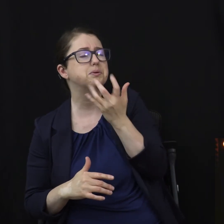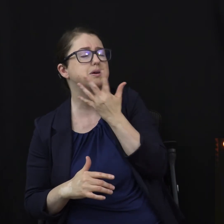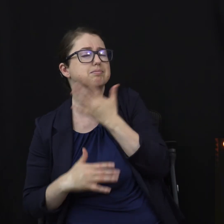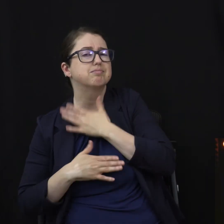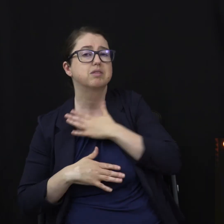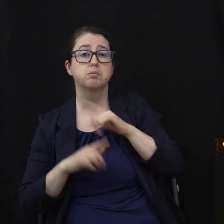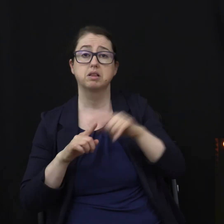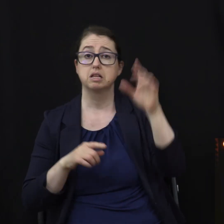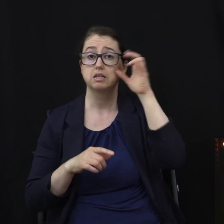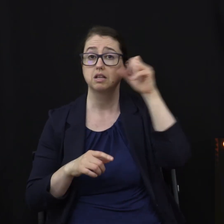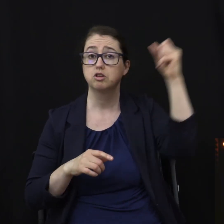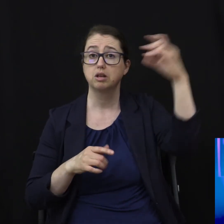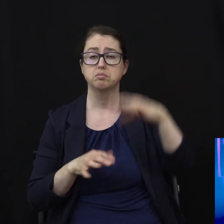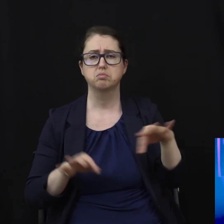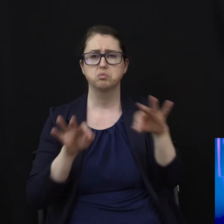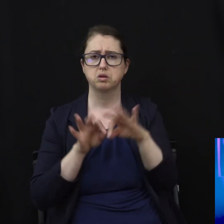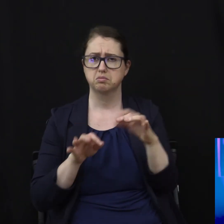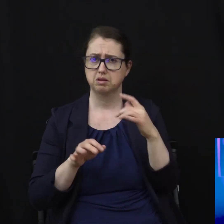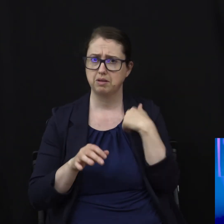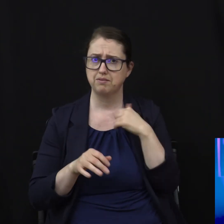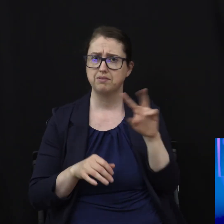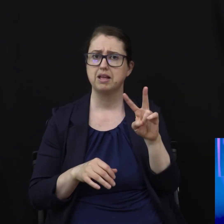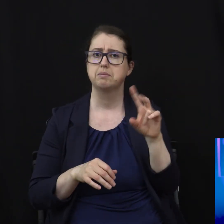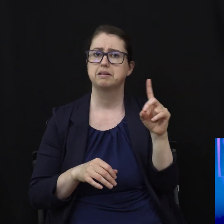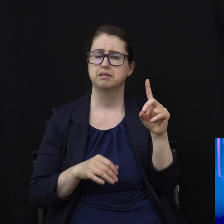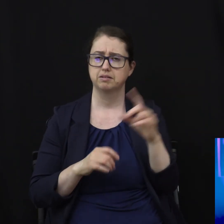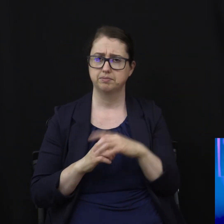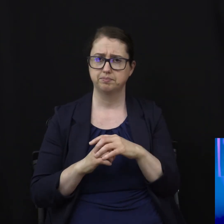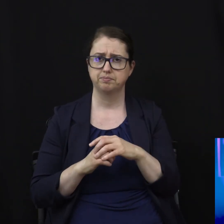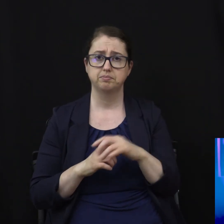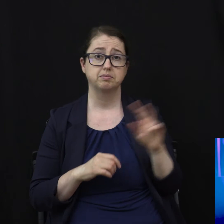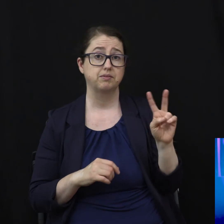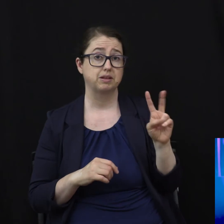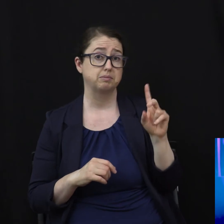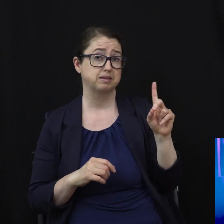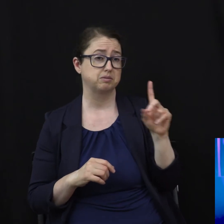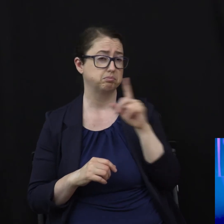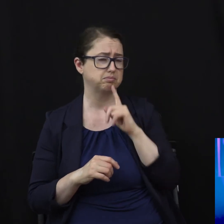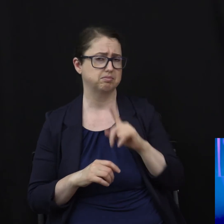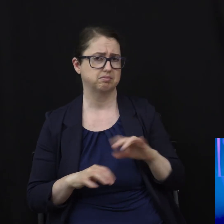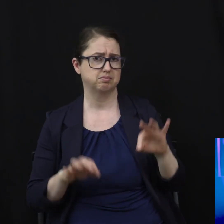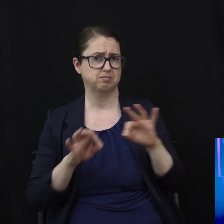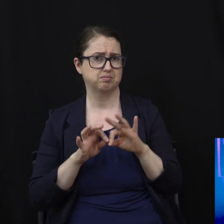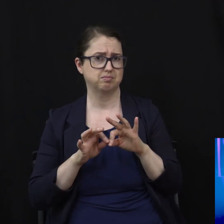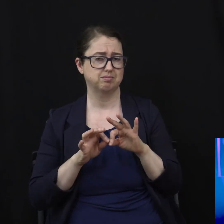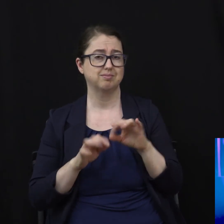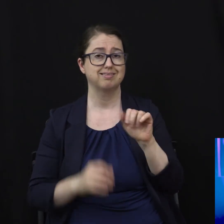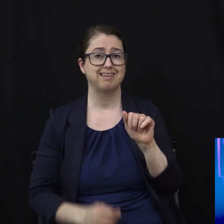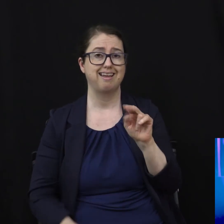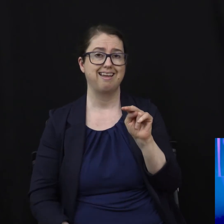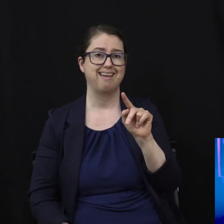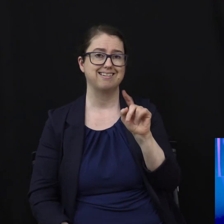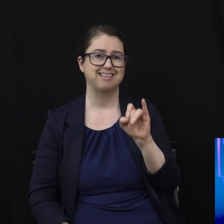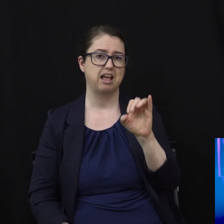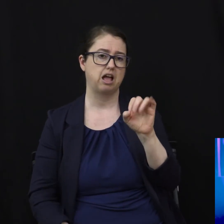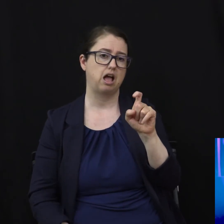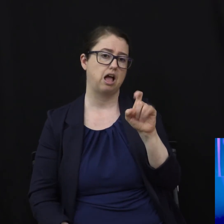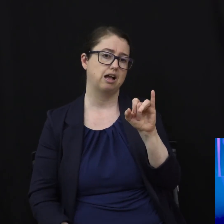us with vitamin D. Vitamin D is an excellent antioxidant. Researchers at the University of